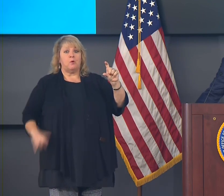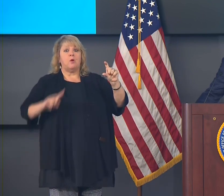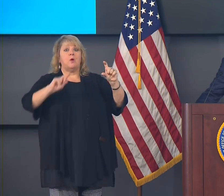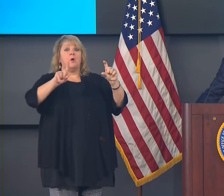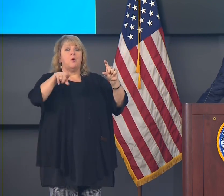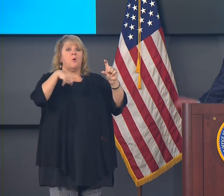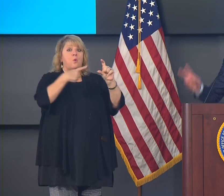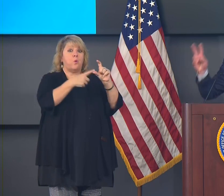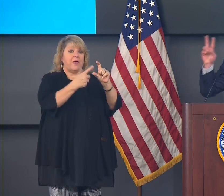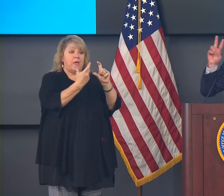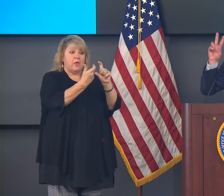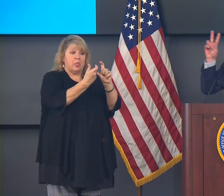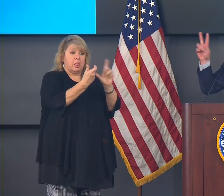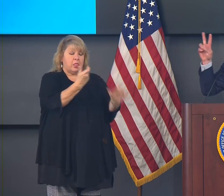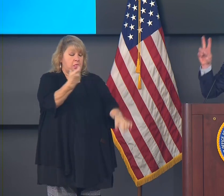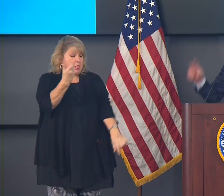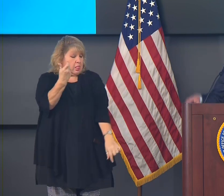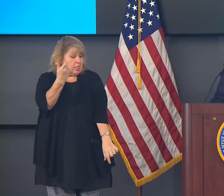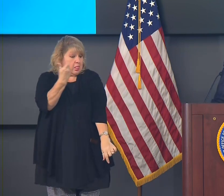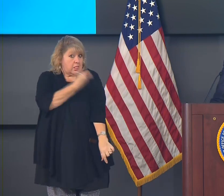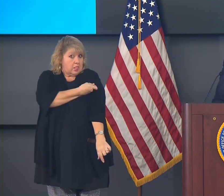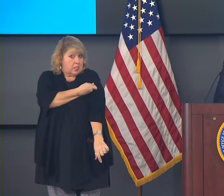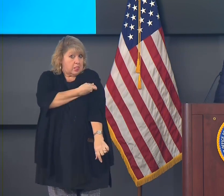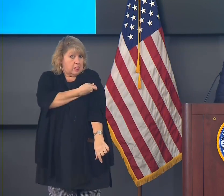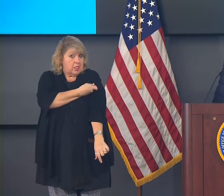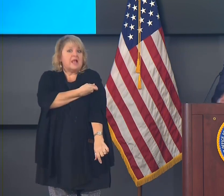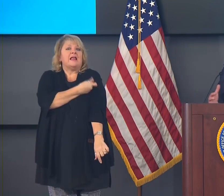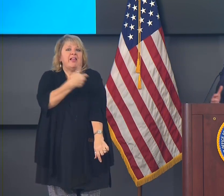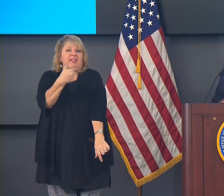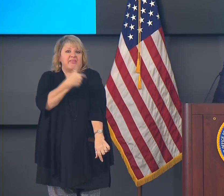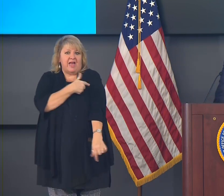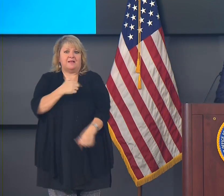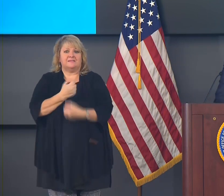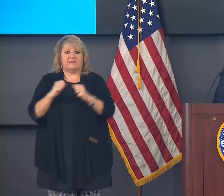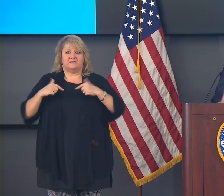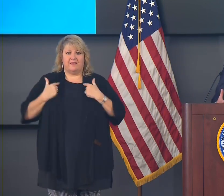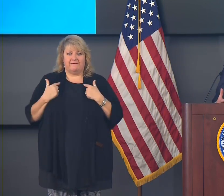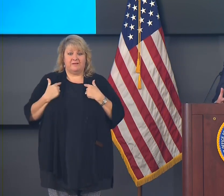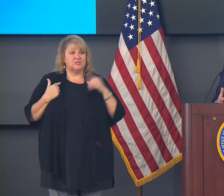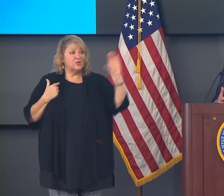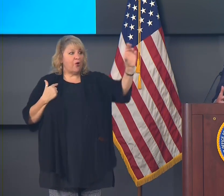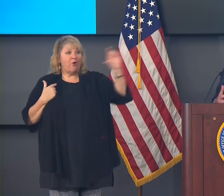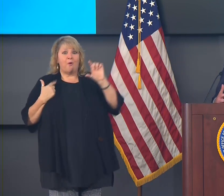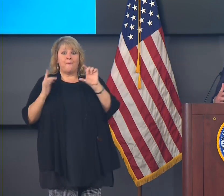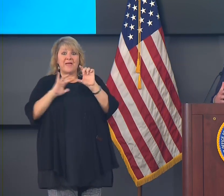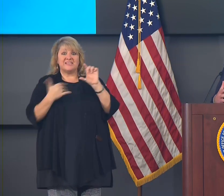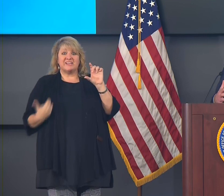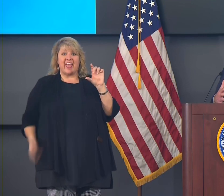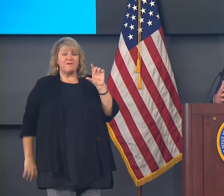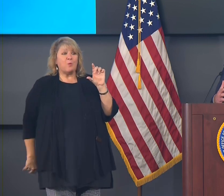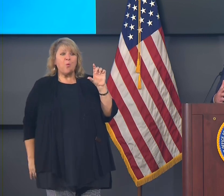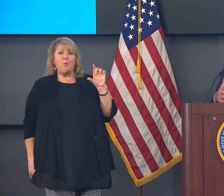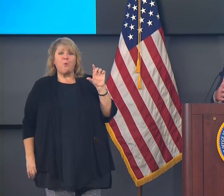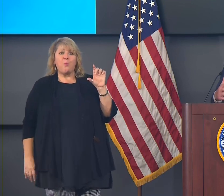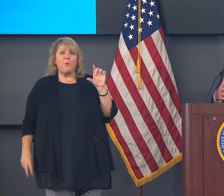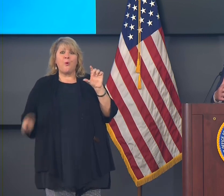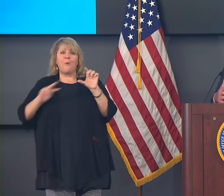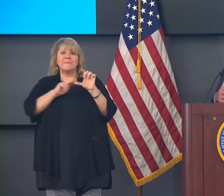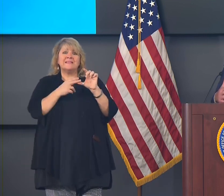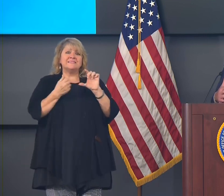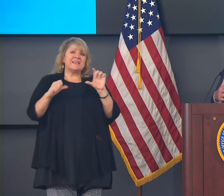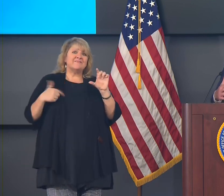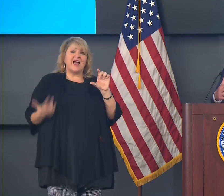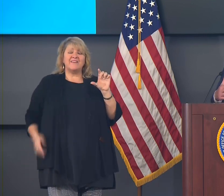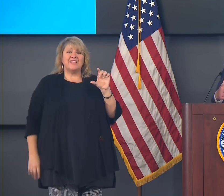vaccine through an injection. fact, through two injections. So so please understand the FDA has not cut out